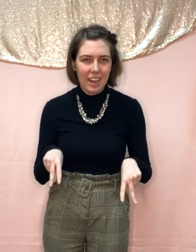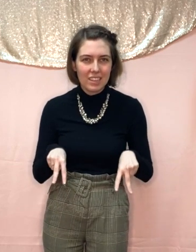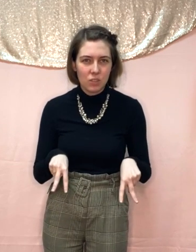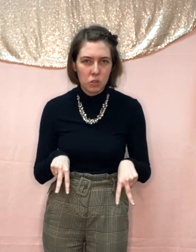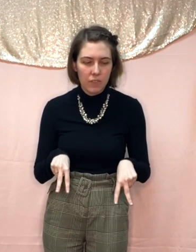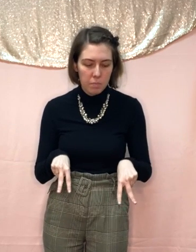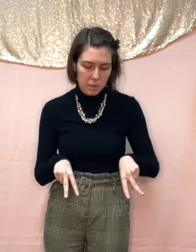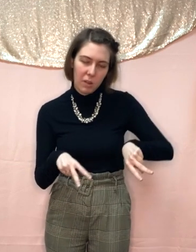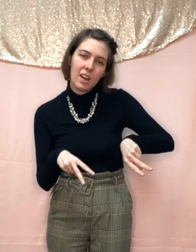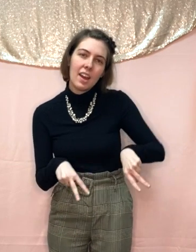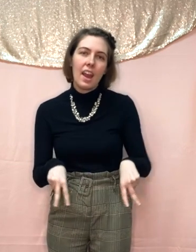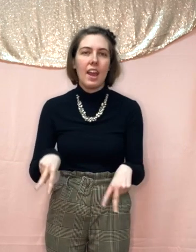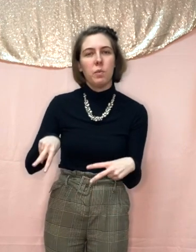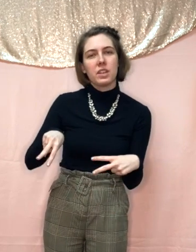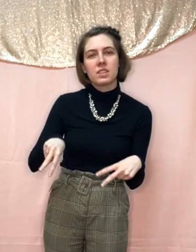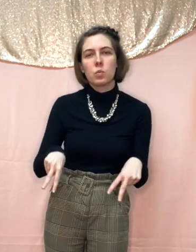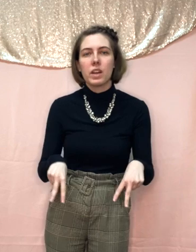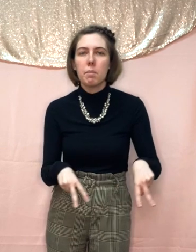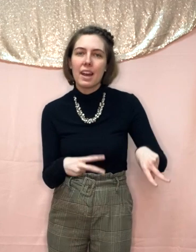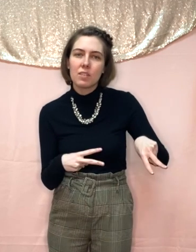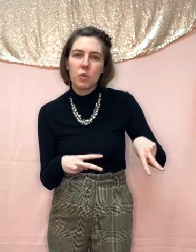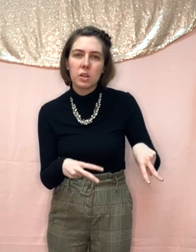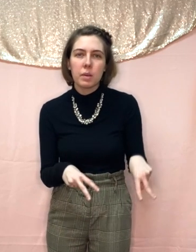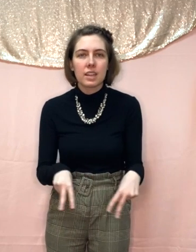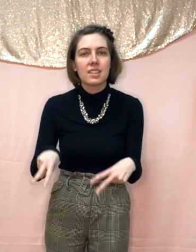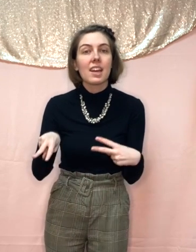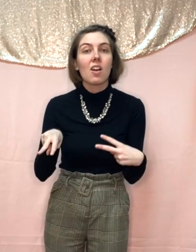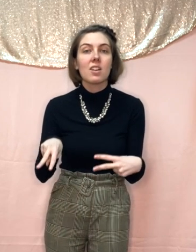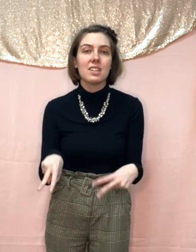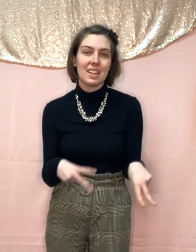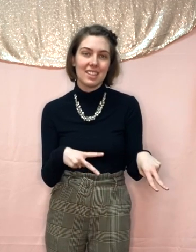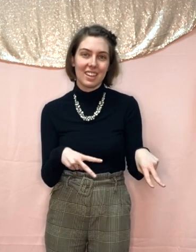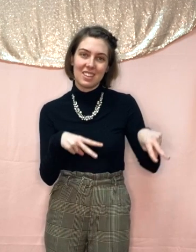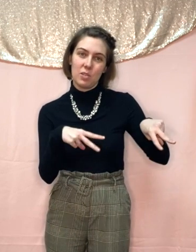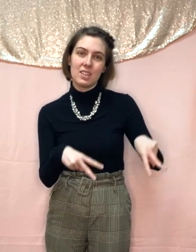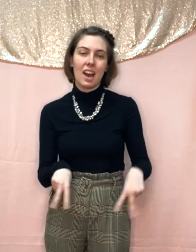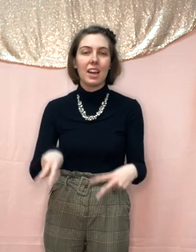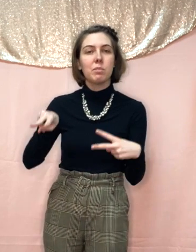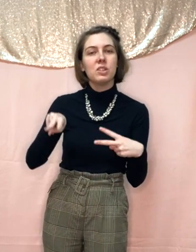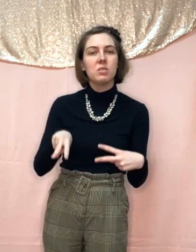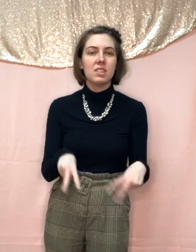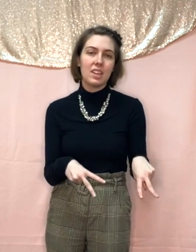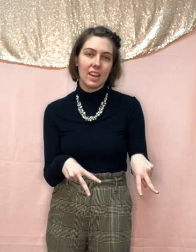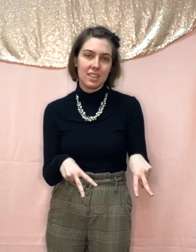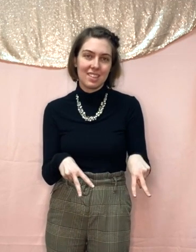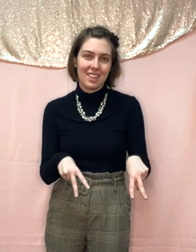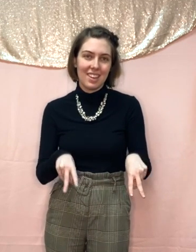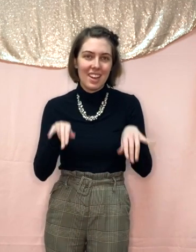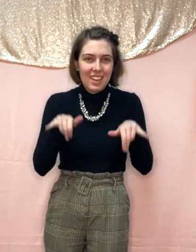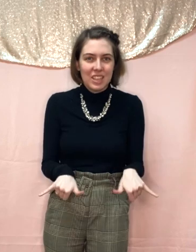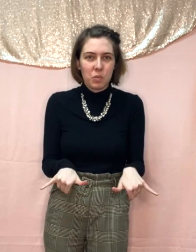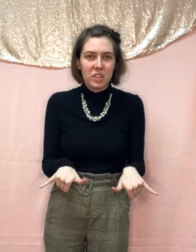like they're the legs of two different people, and we swing them back and forth because they are dancing. So time to dance.